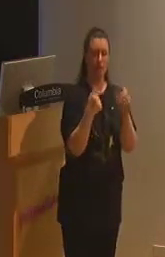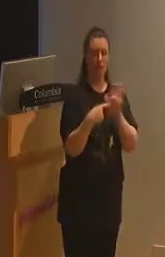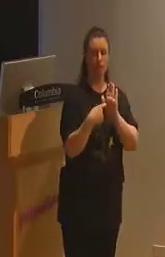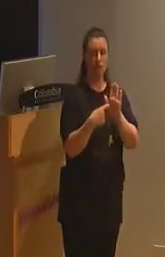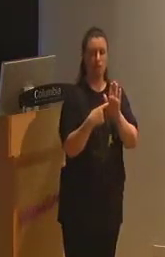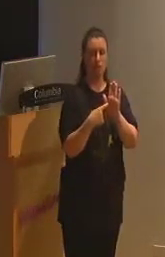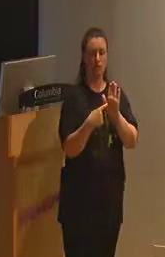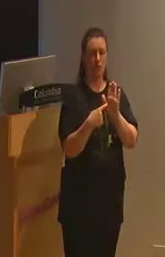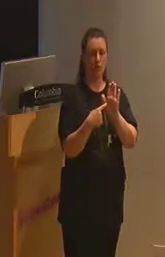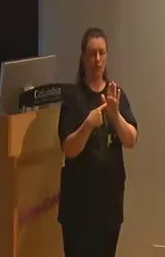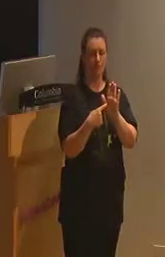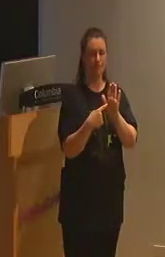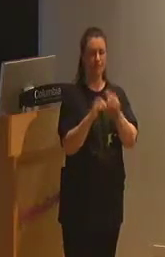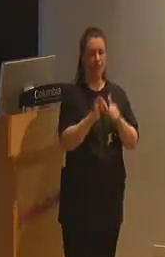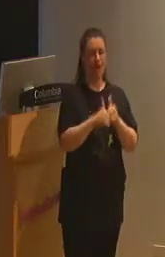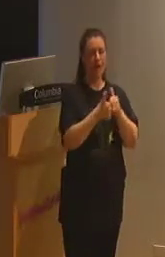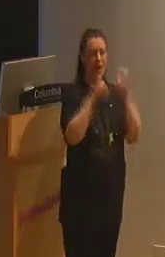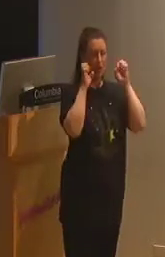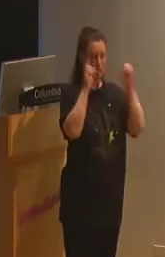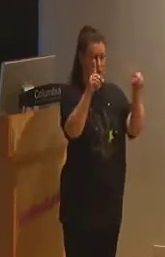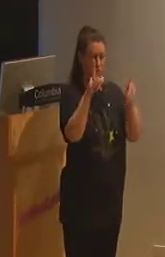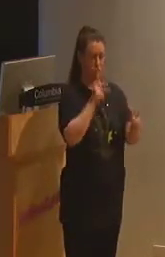supposed to serve, including education.